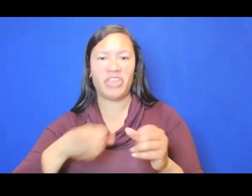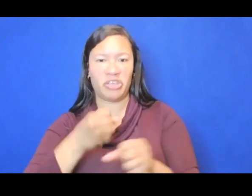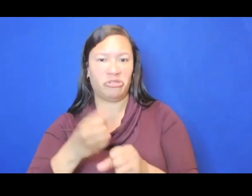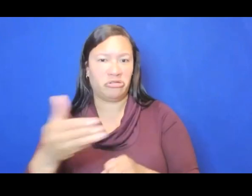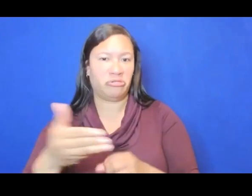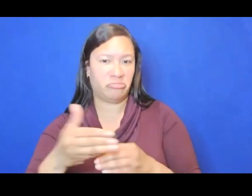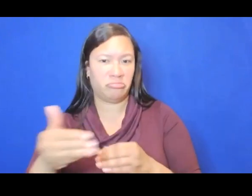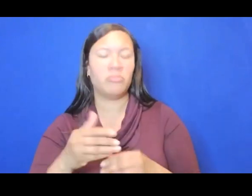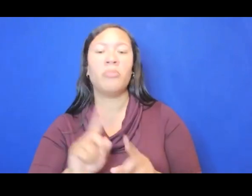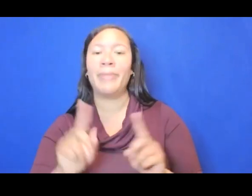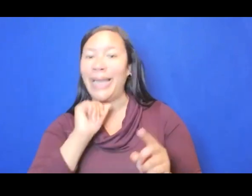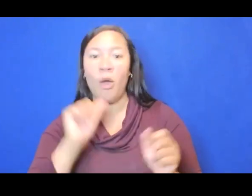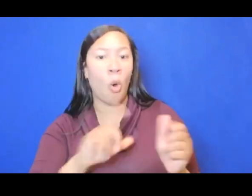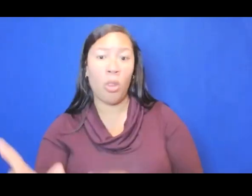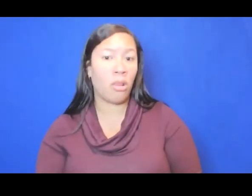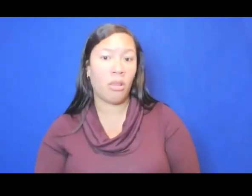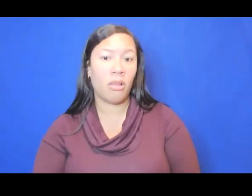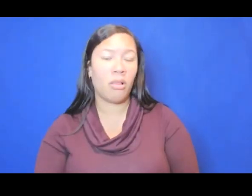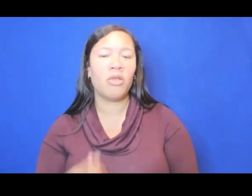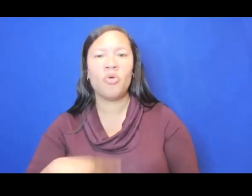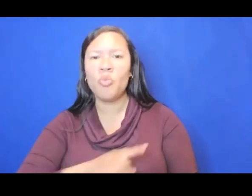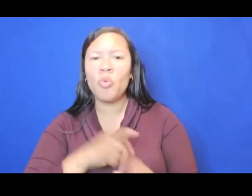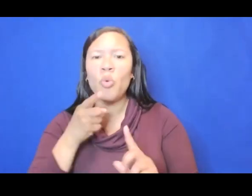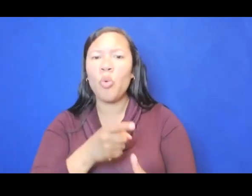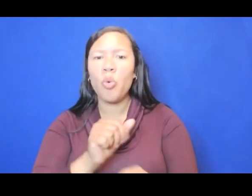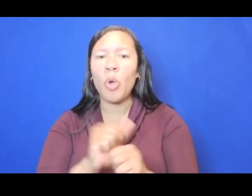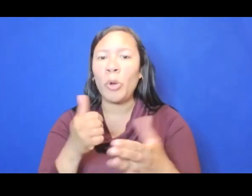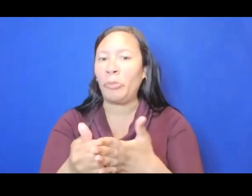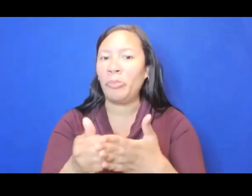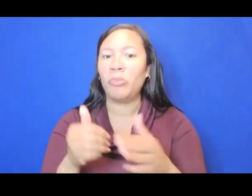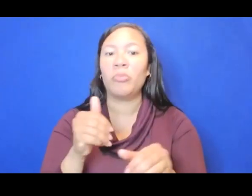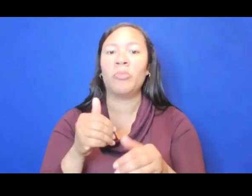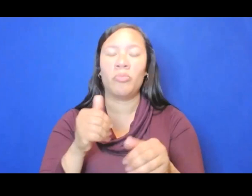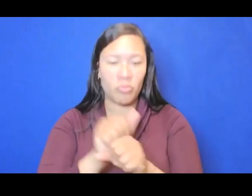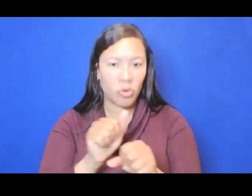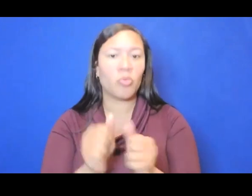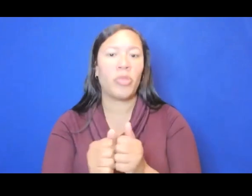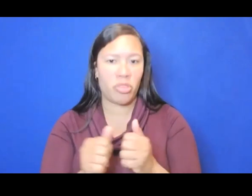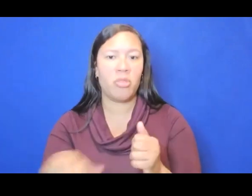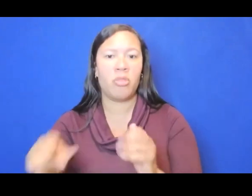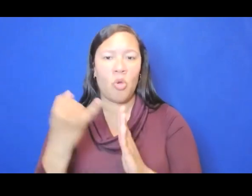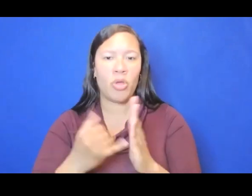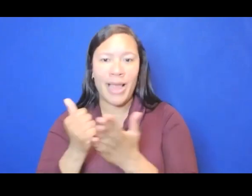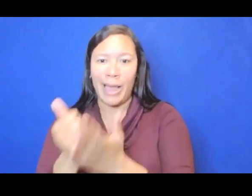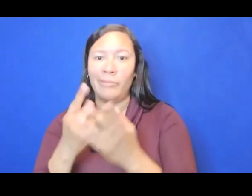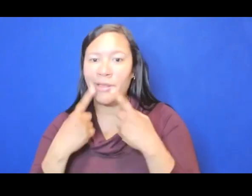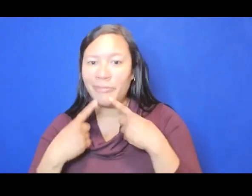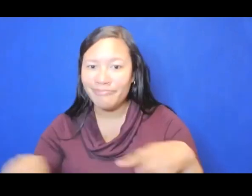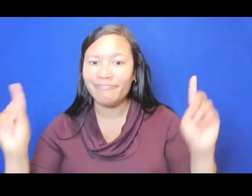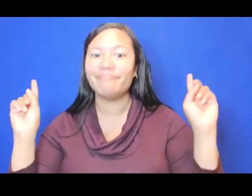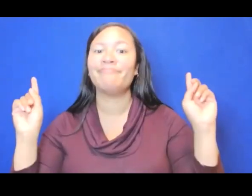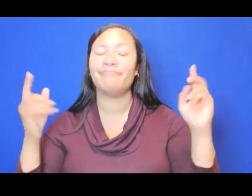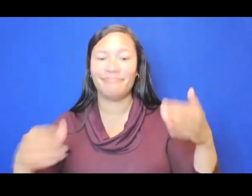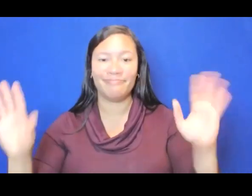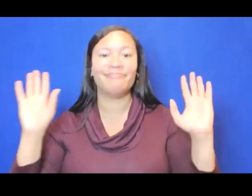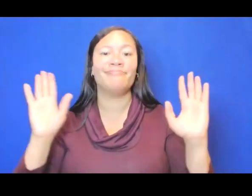And we really try and work very closely with artists to really help them realize the project in its entirety and to take